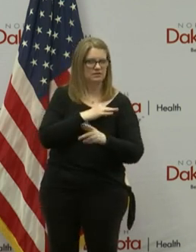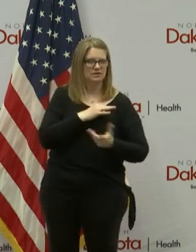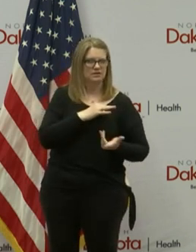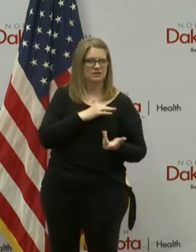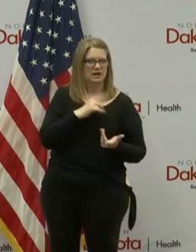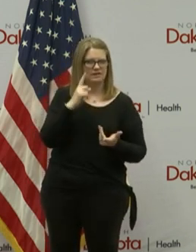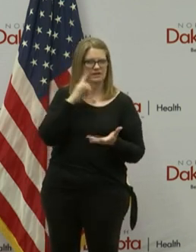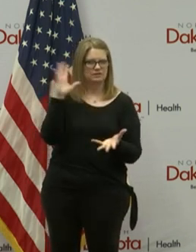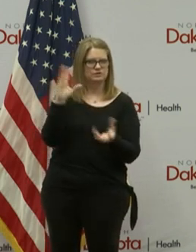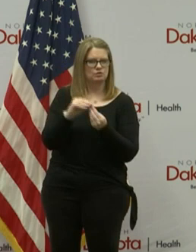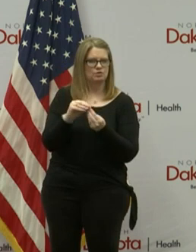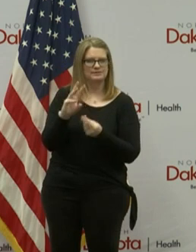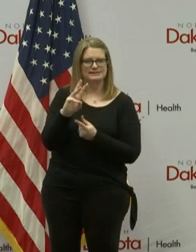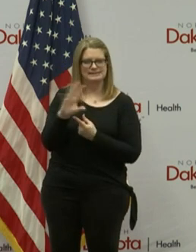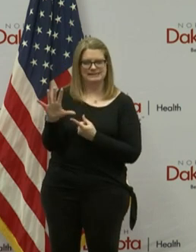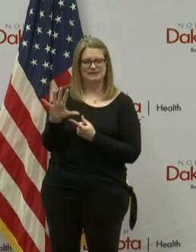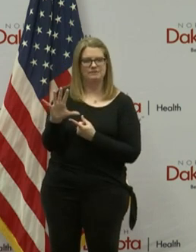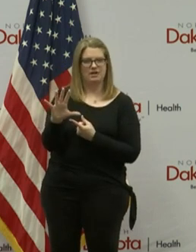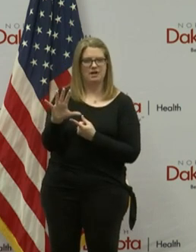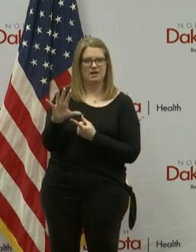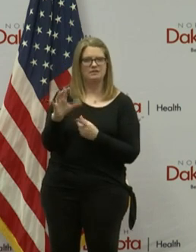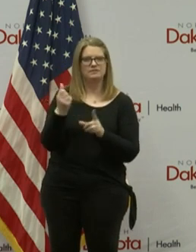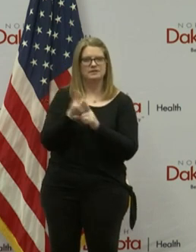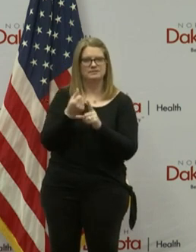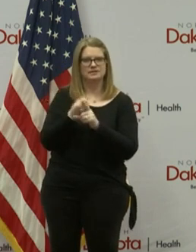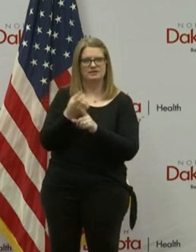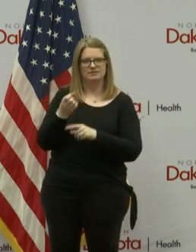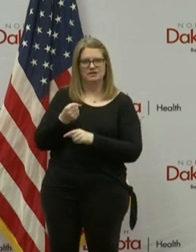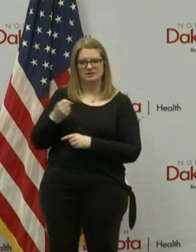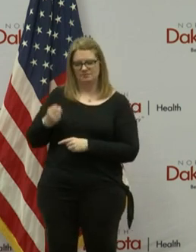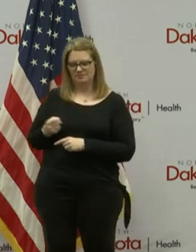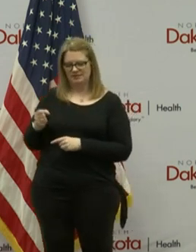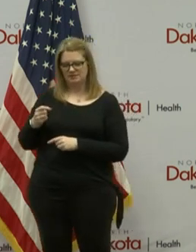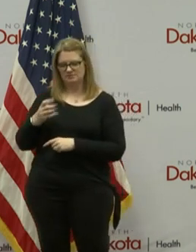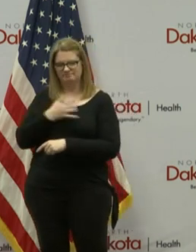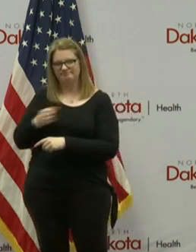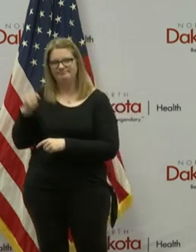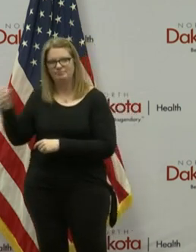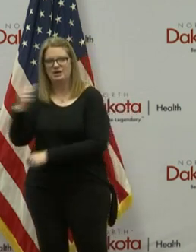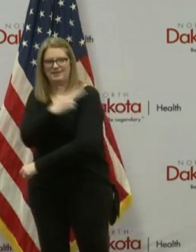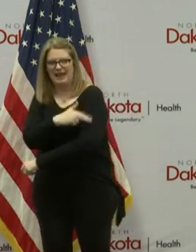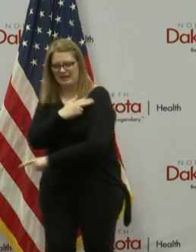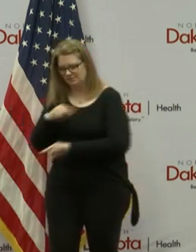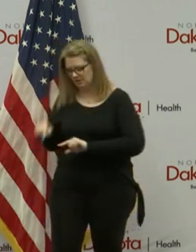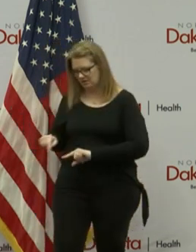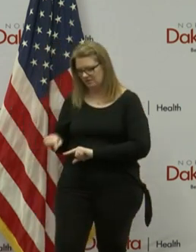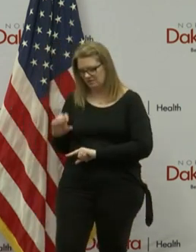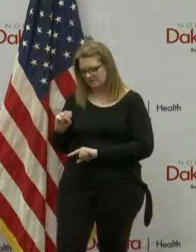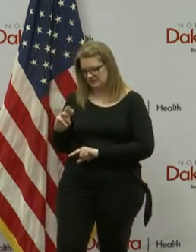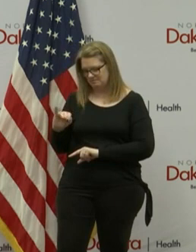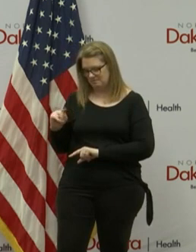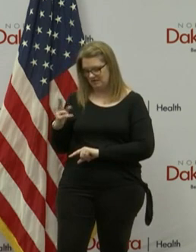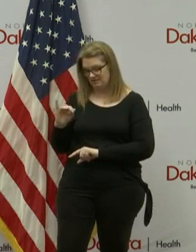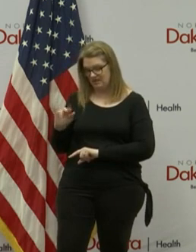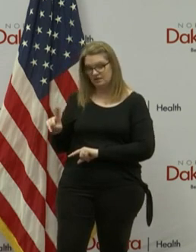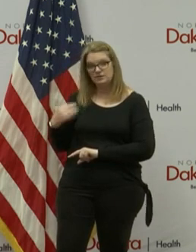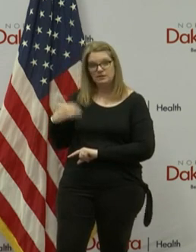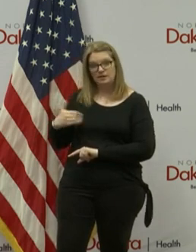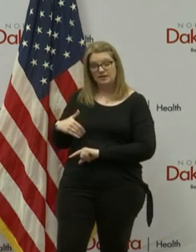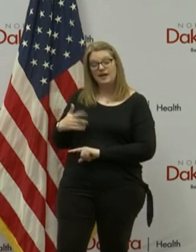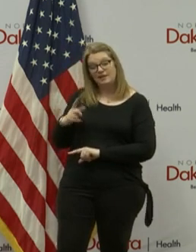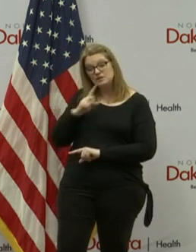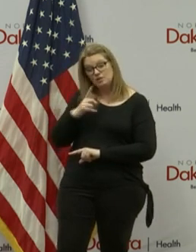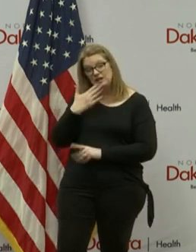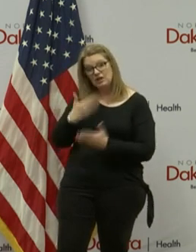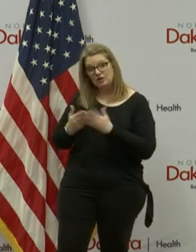there was a total of 65 that became hospitalized out of that outbreak, which is a good number considering the number of people affected. So